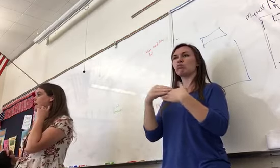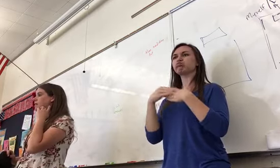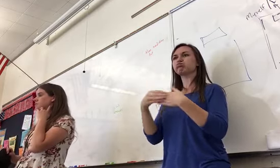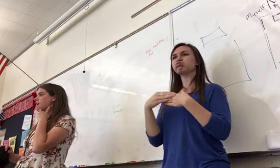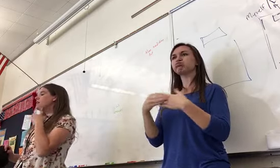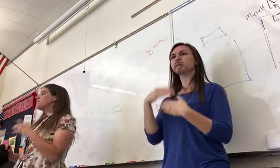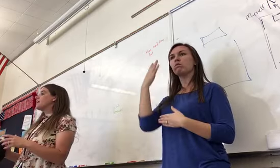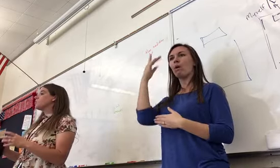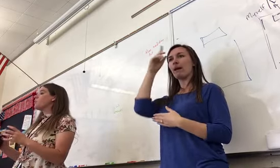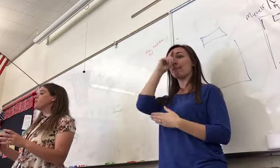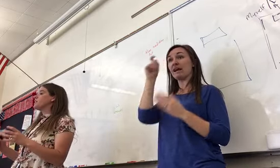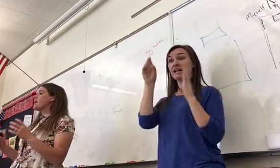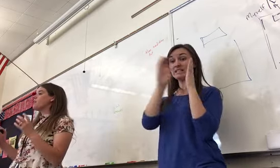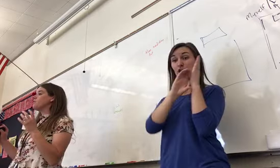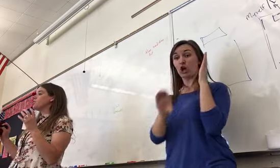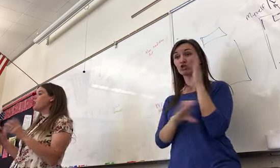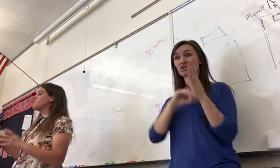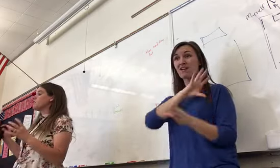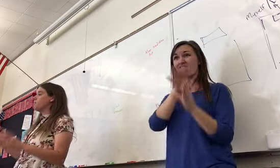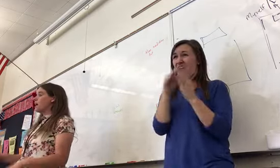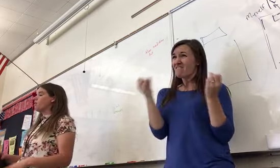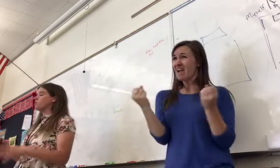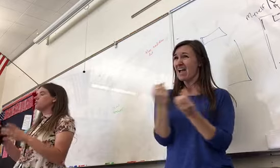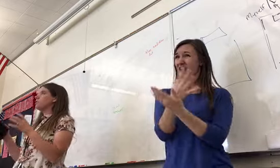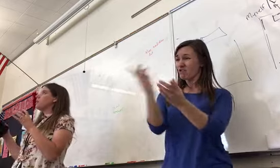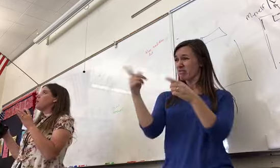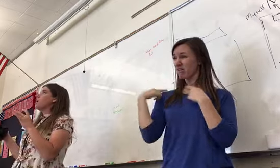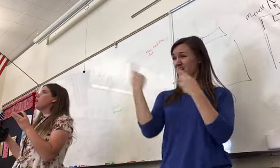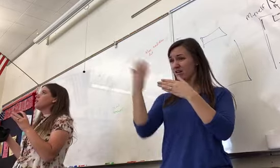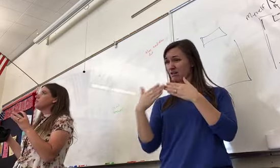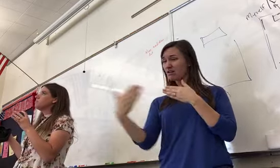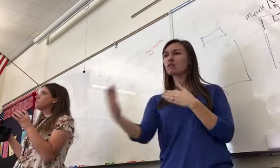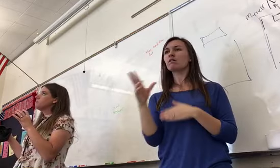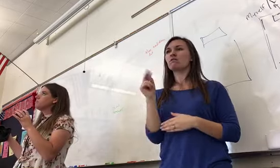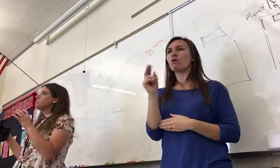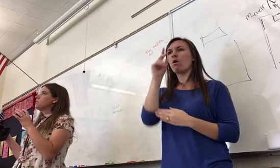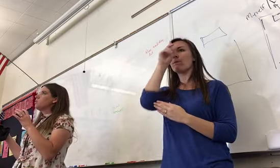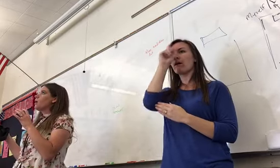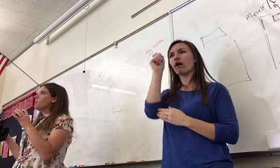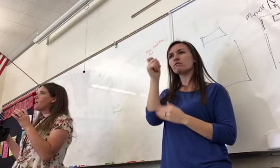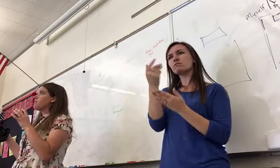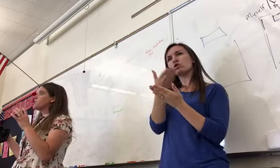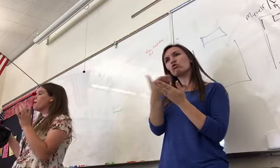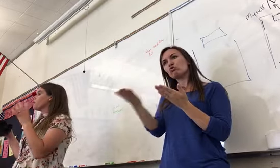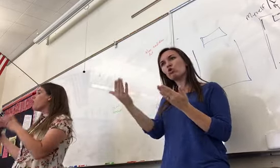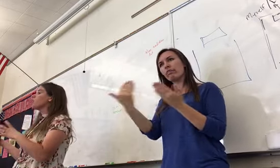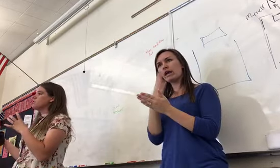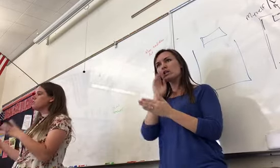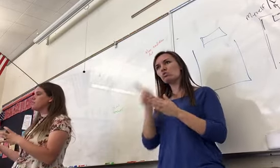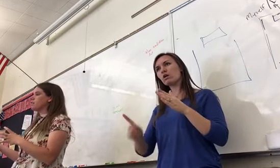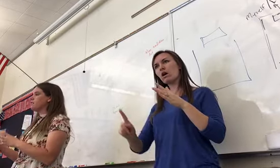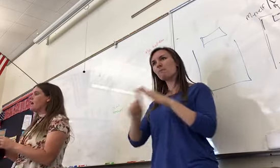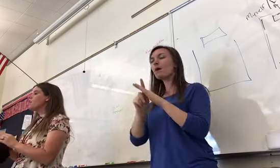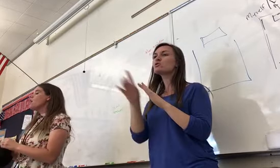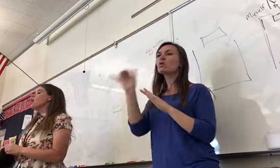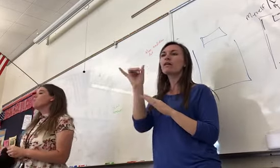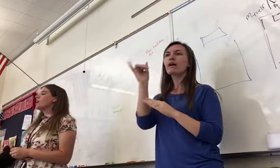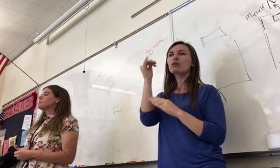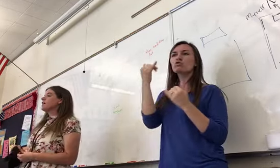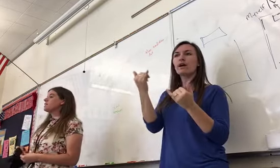times. That's why we can have laws about cars and things like that. A modern day